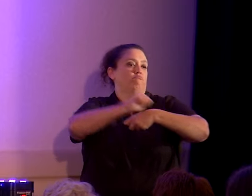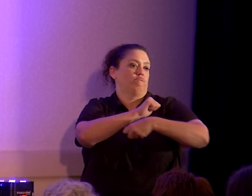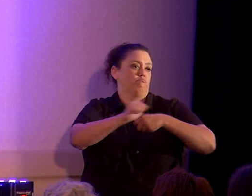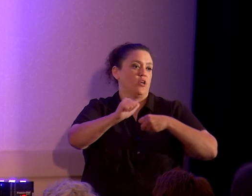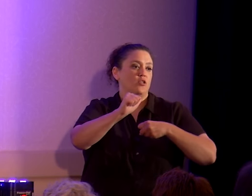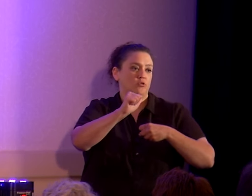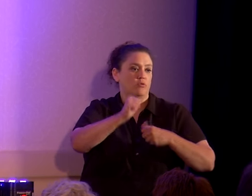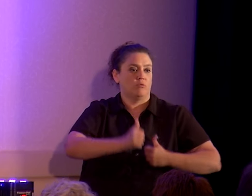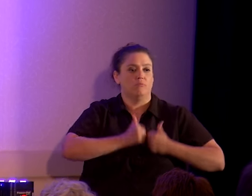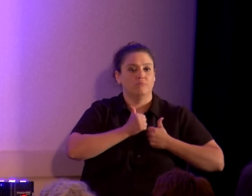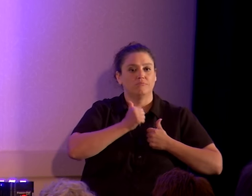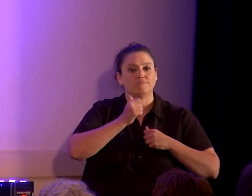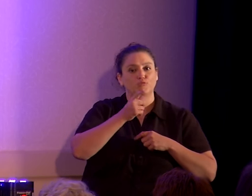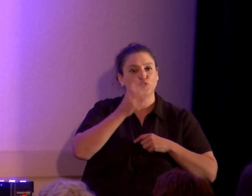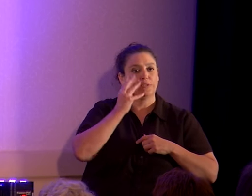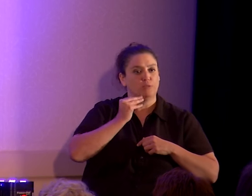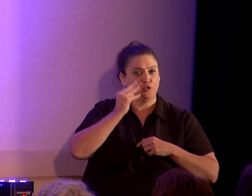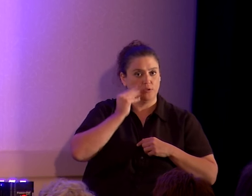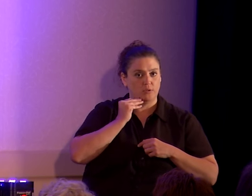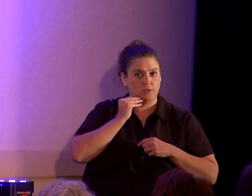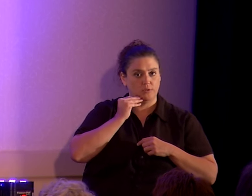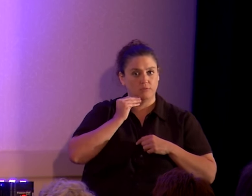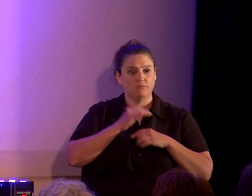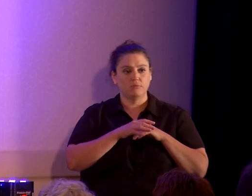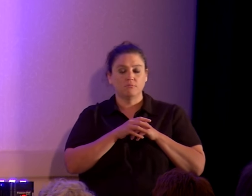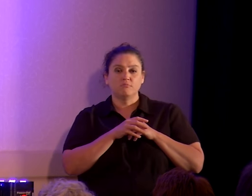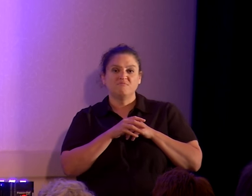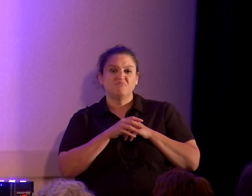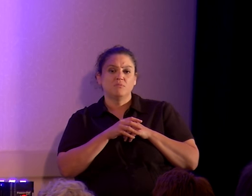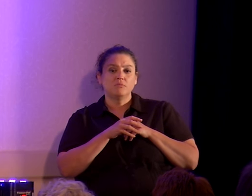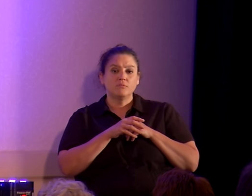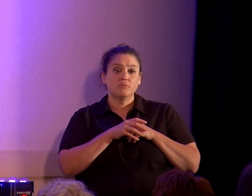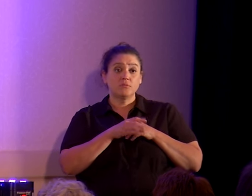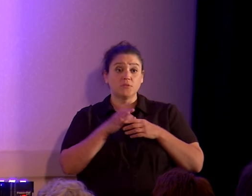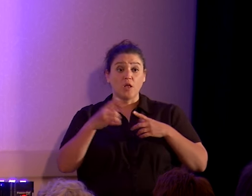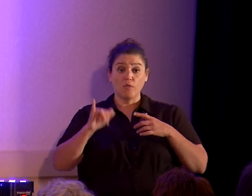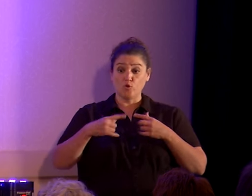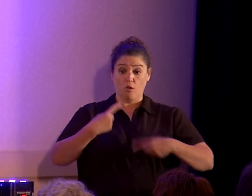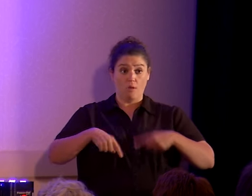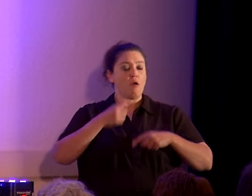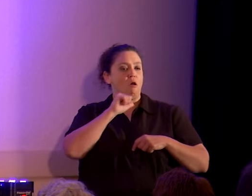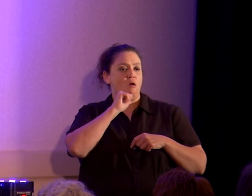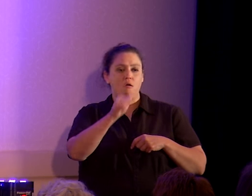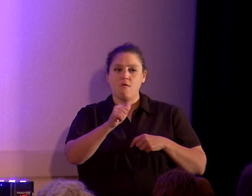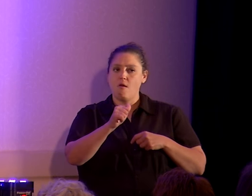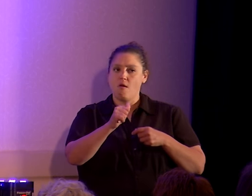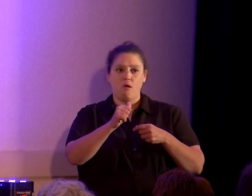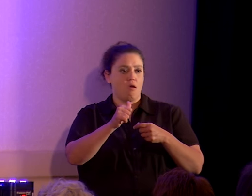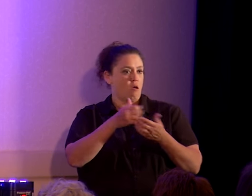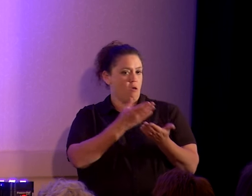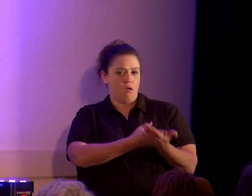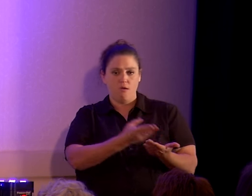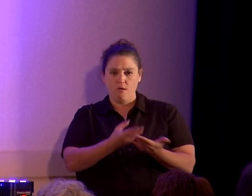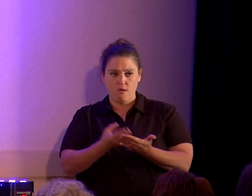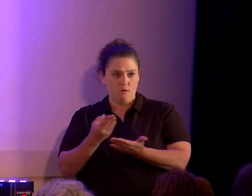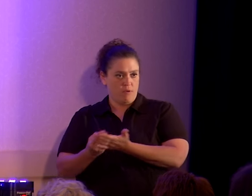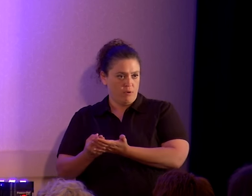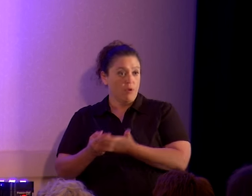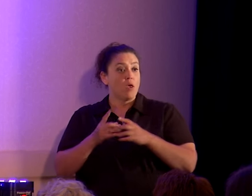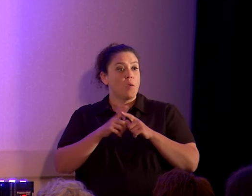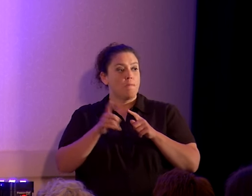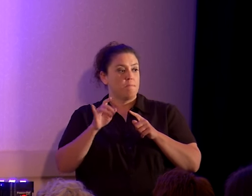experience. Arguments aren't evidence. But the premises that you put into a syllogism